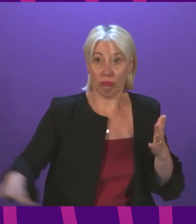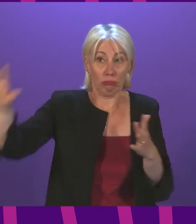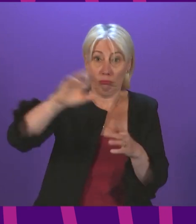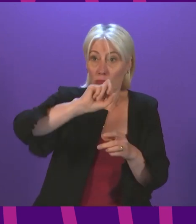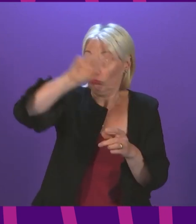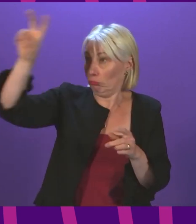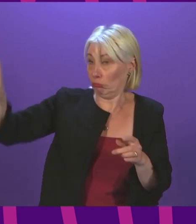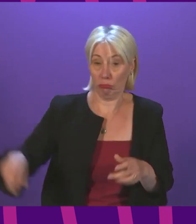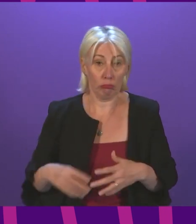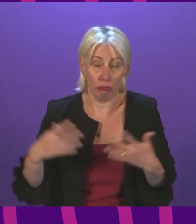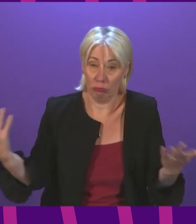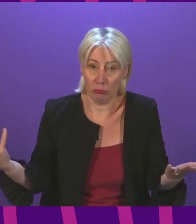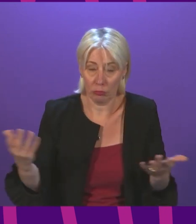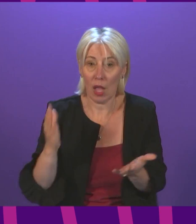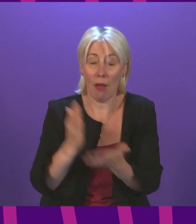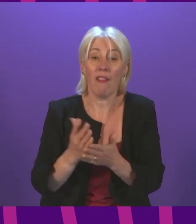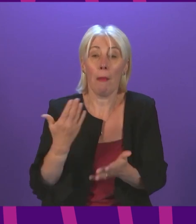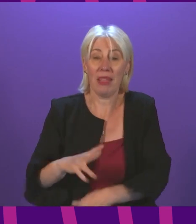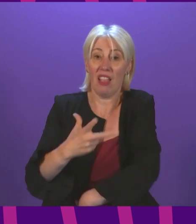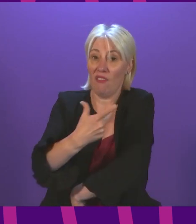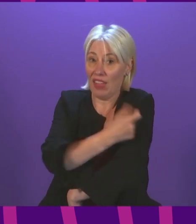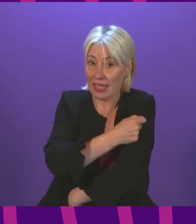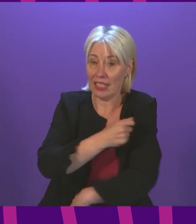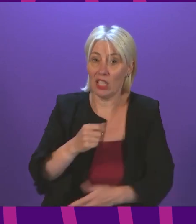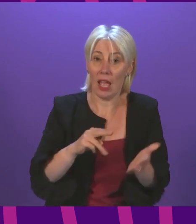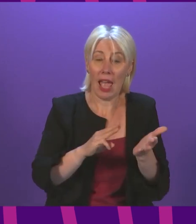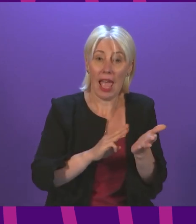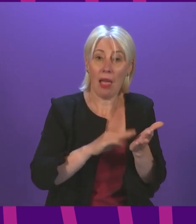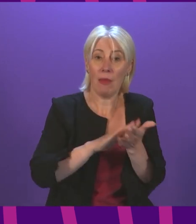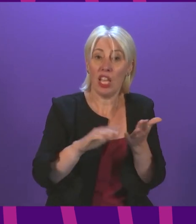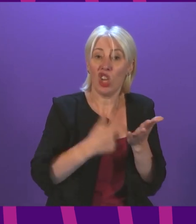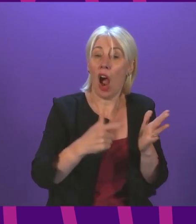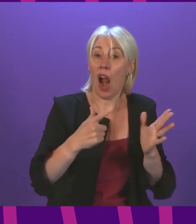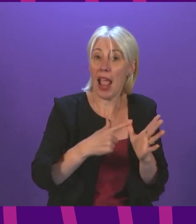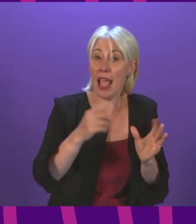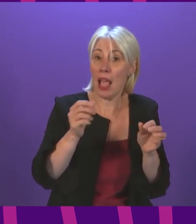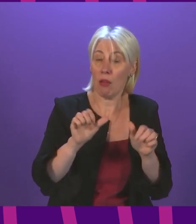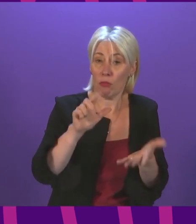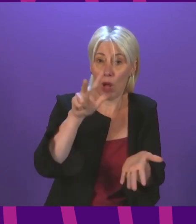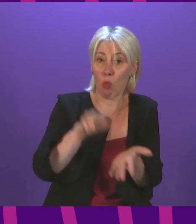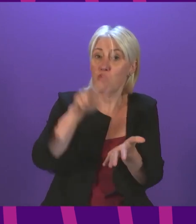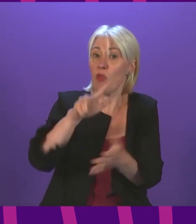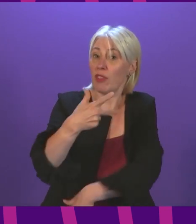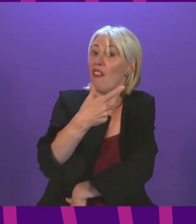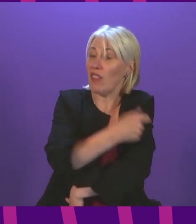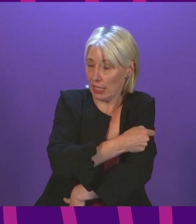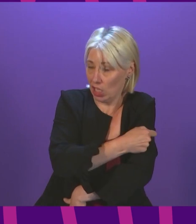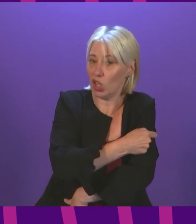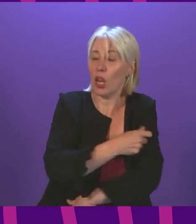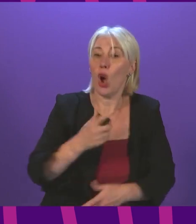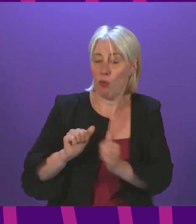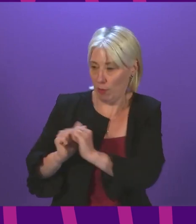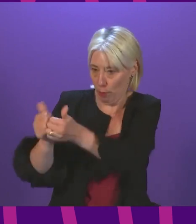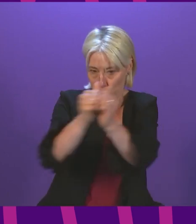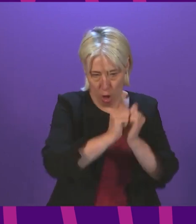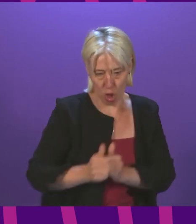and and as long as they were vaccinated with an mhra approved vaccine so work has been done in partnership with